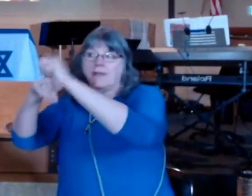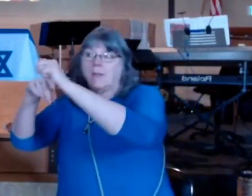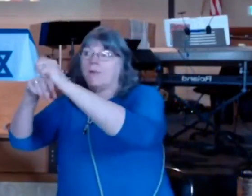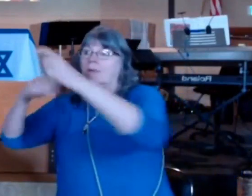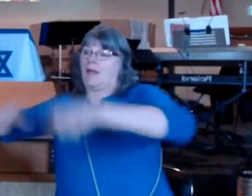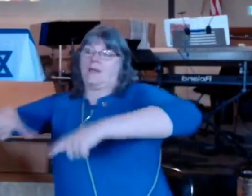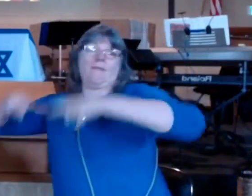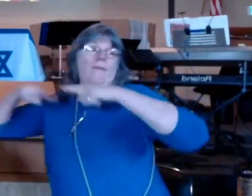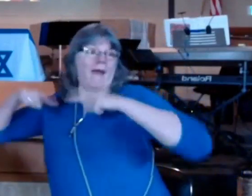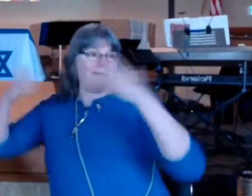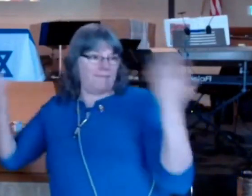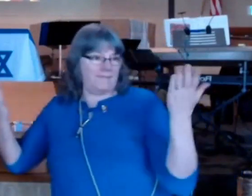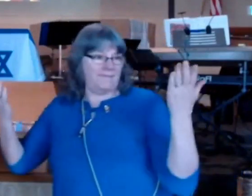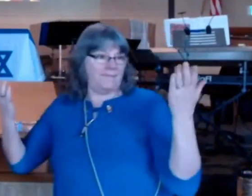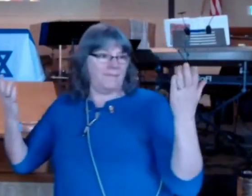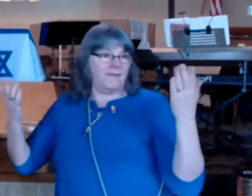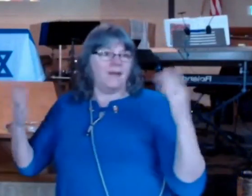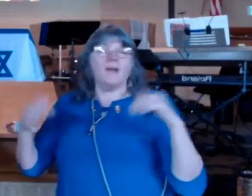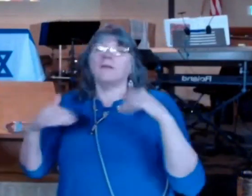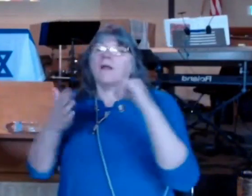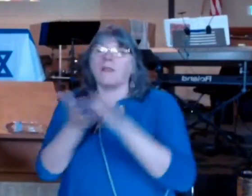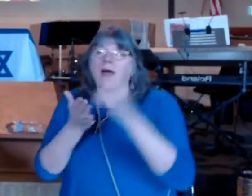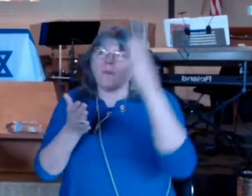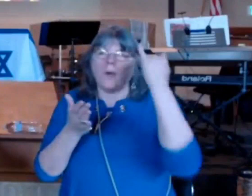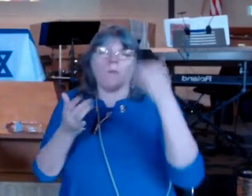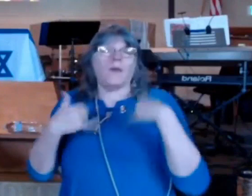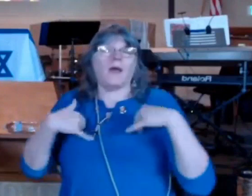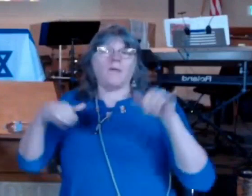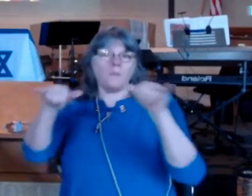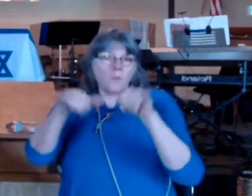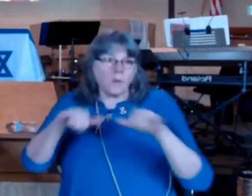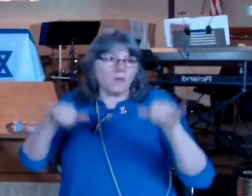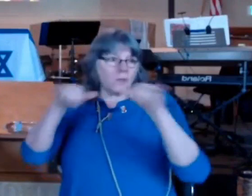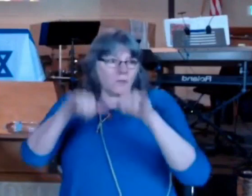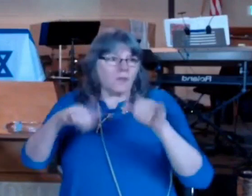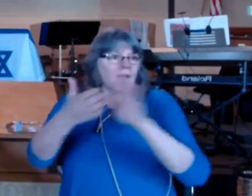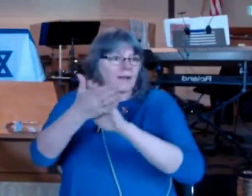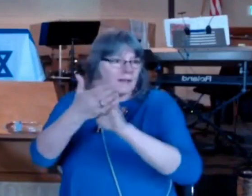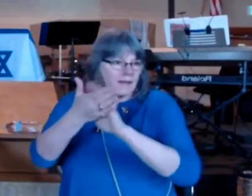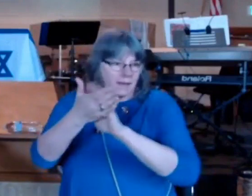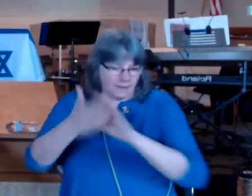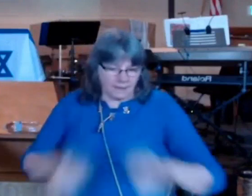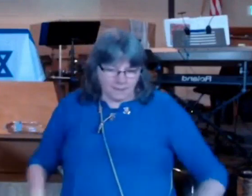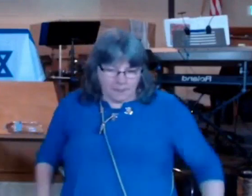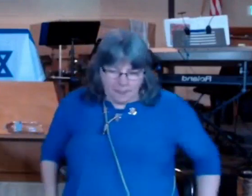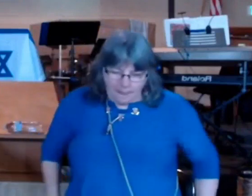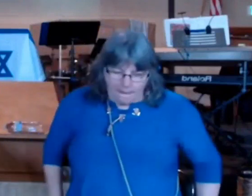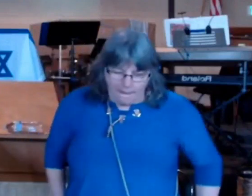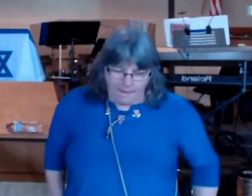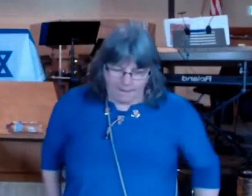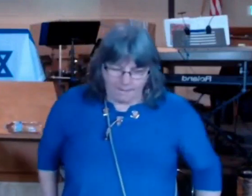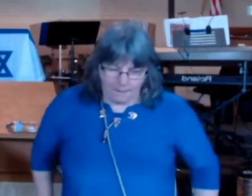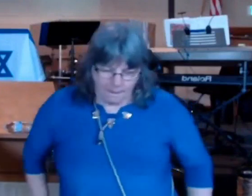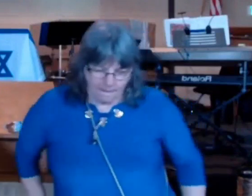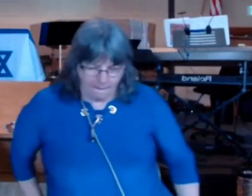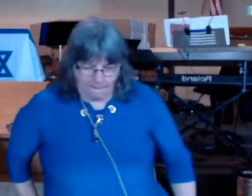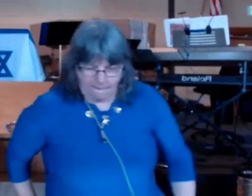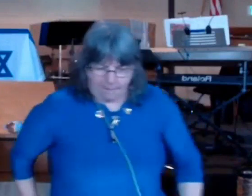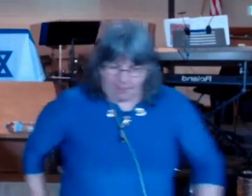not just the woman with the issue of life the sad to say with time